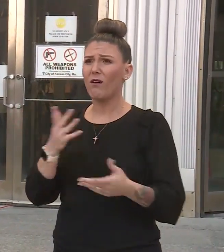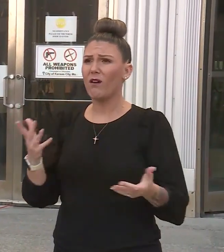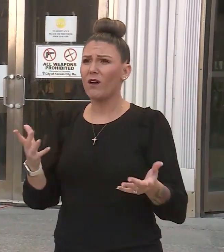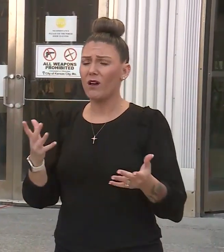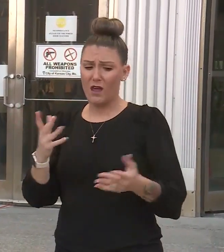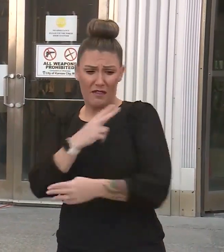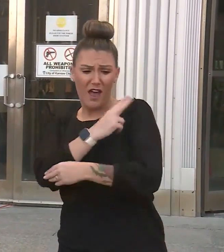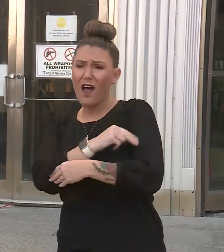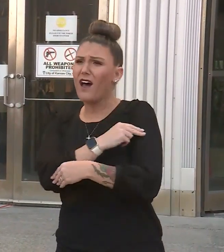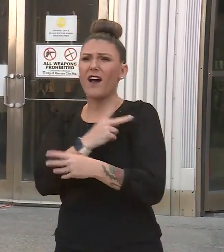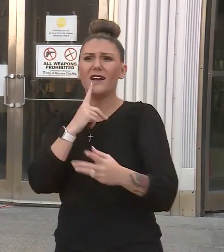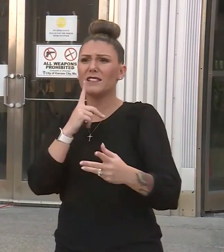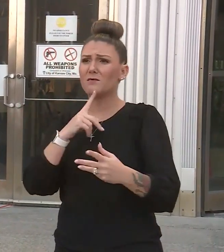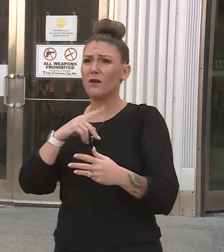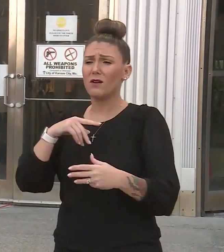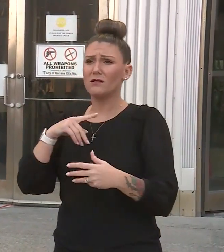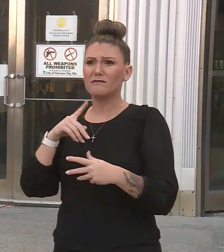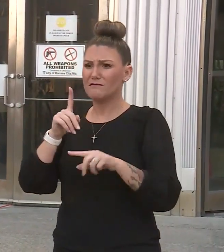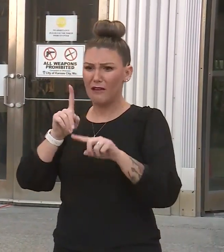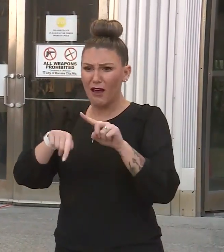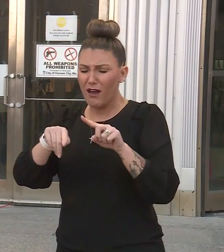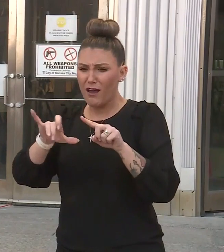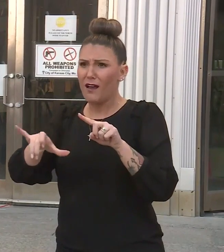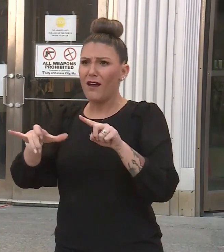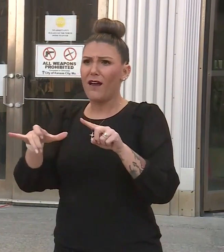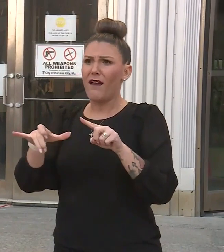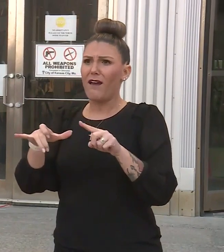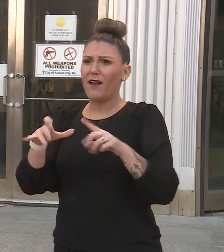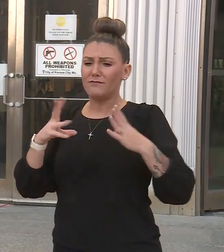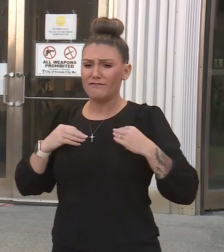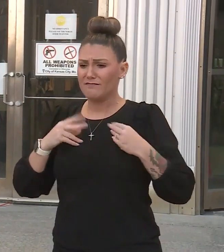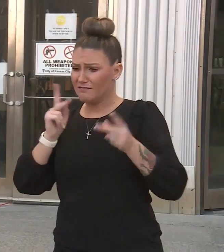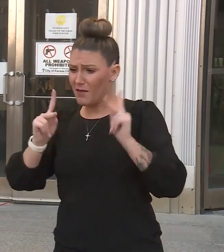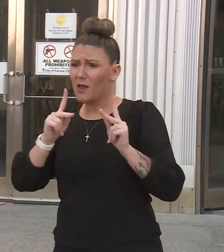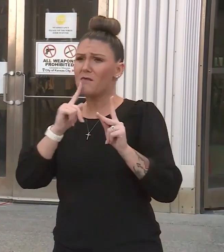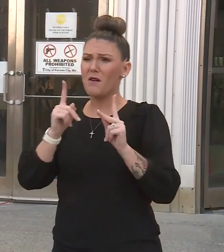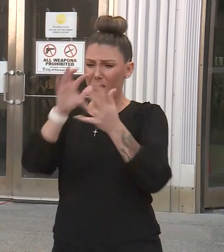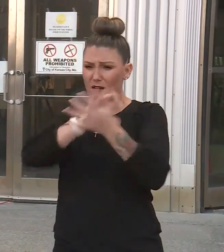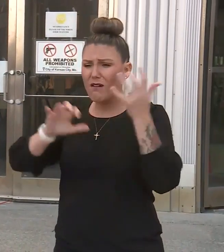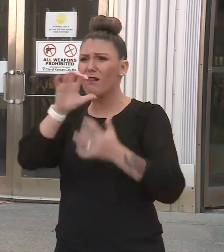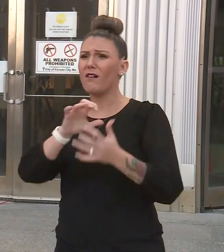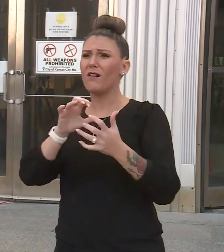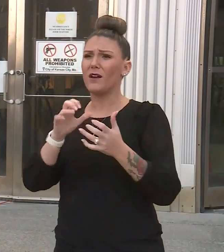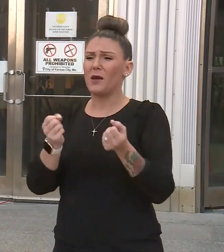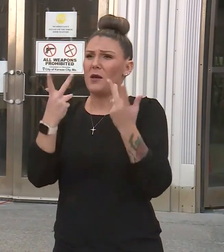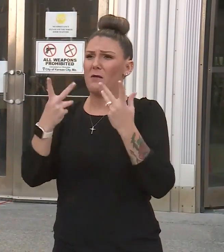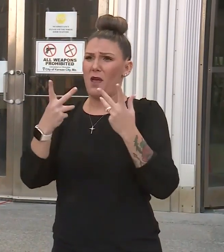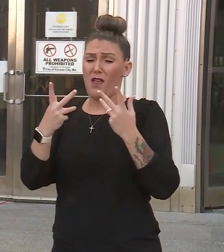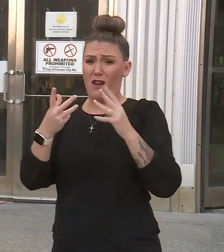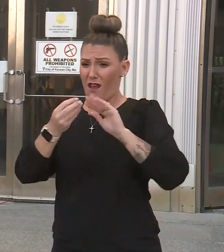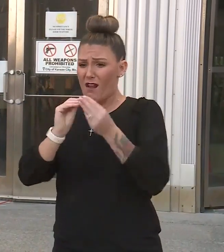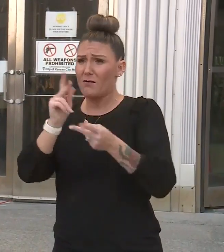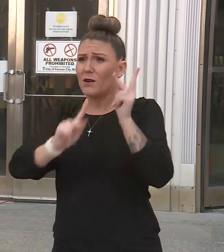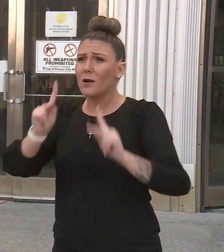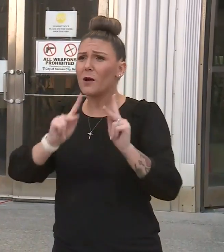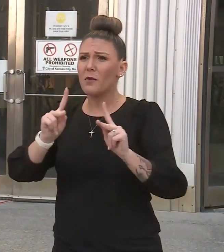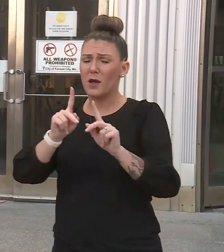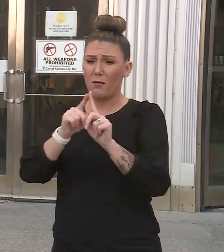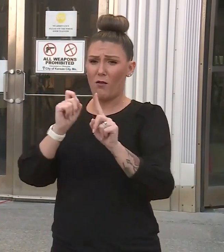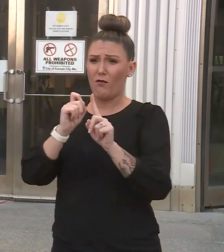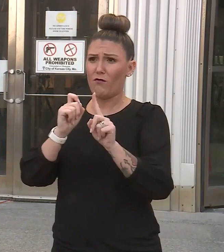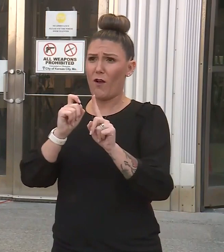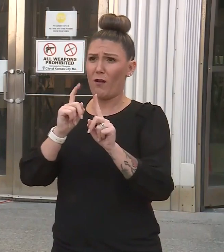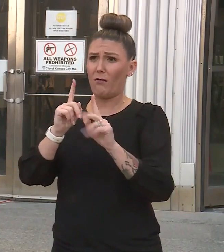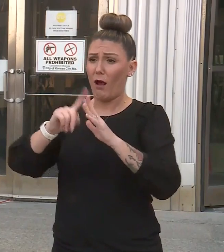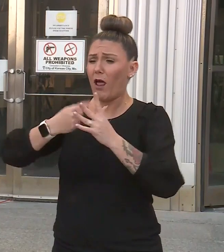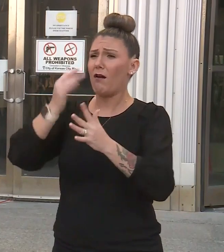hospitals are full. This is a combination of different variables. We've got increased volume just in general from the beginning of the pandemic.